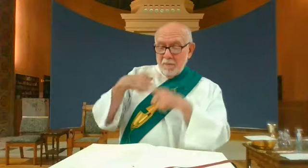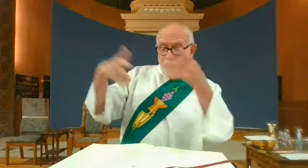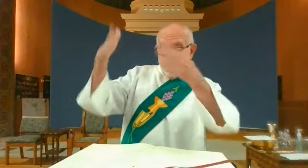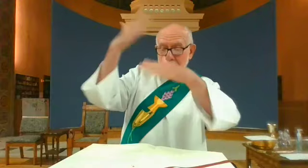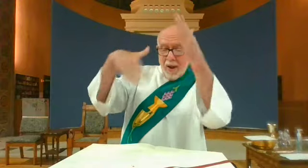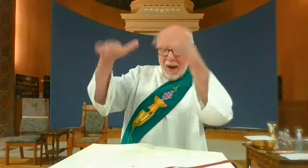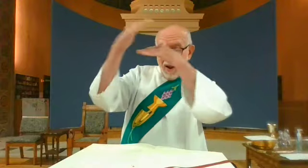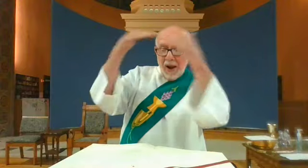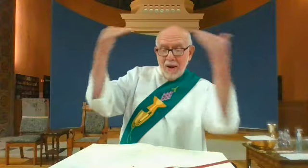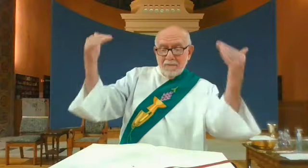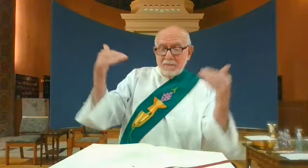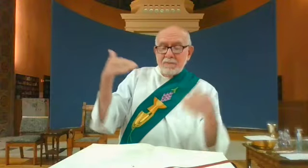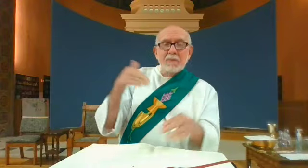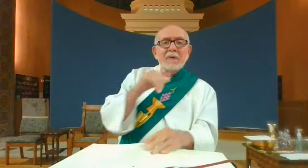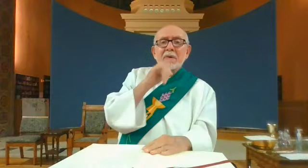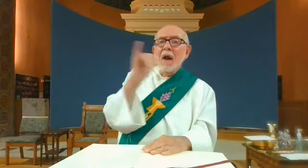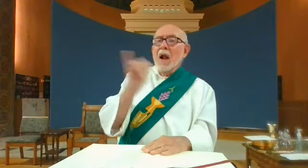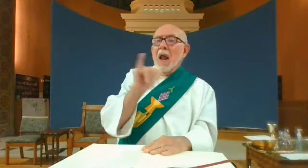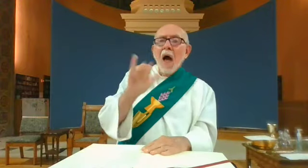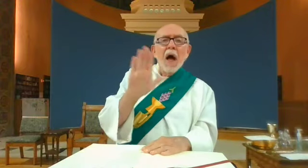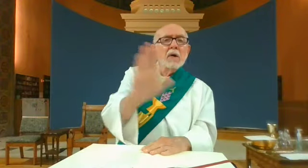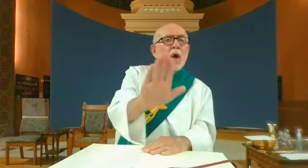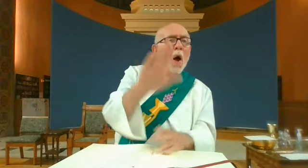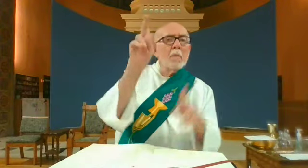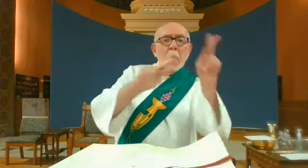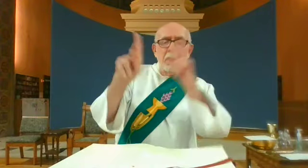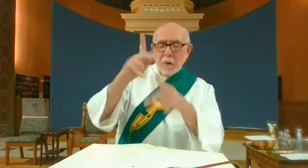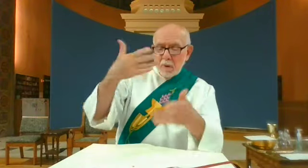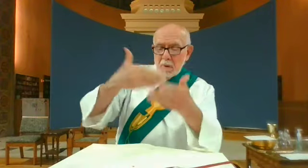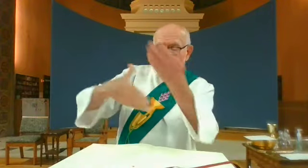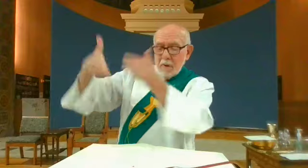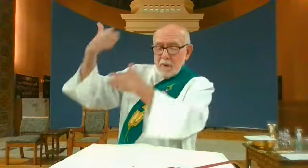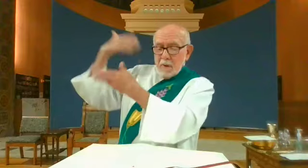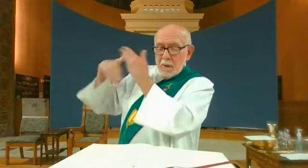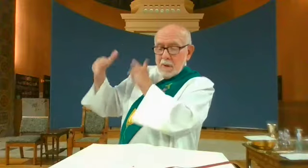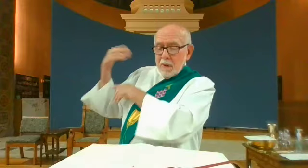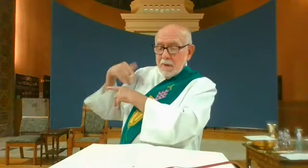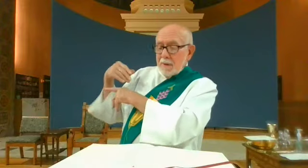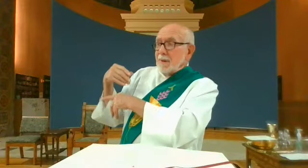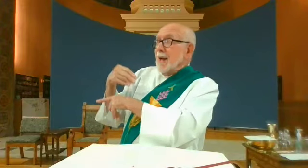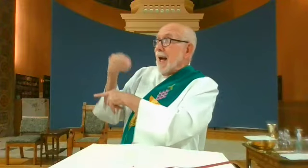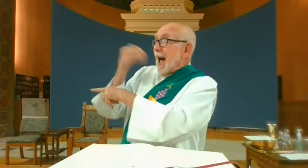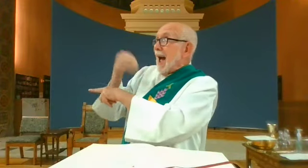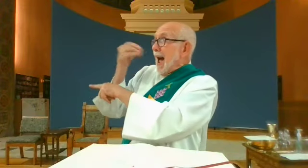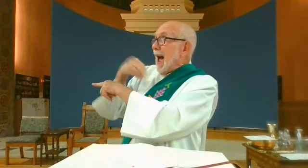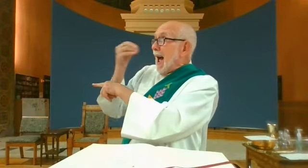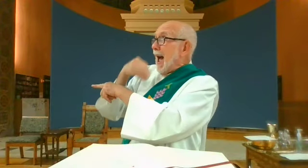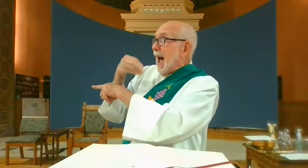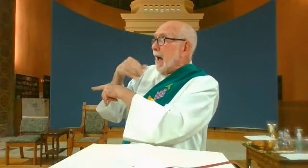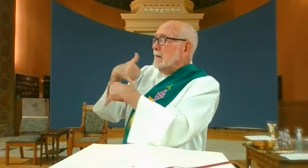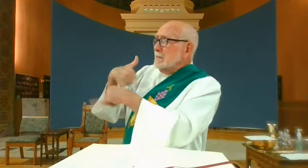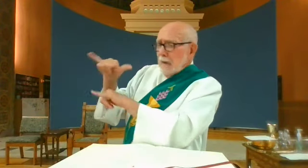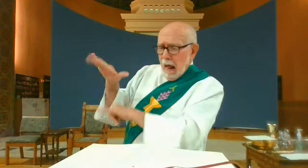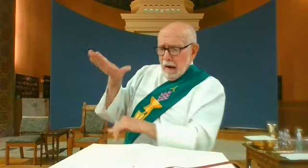This is the bread that came down from heaven. Unlike your ancestors who ate and still died,